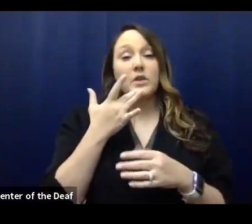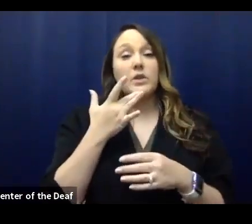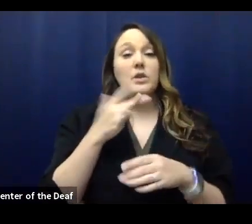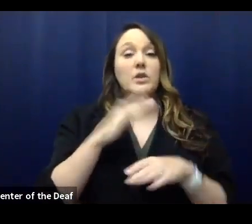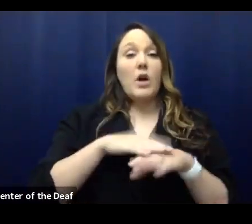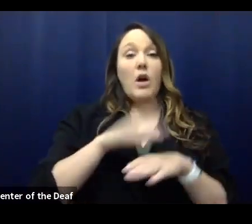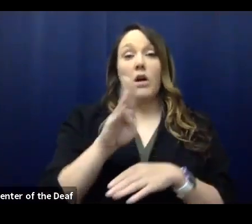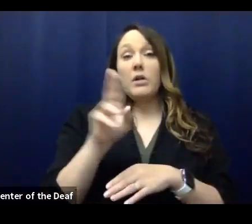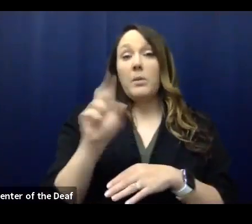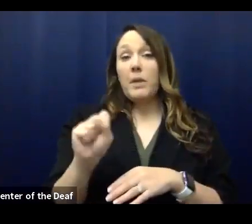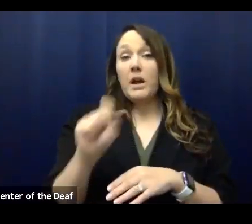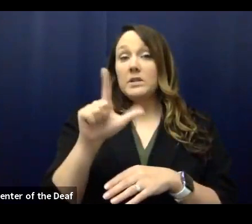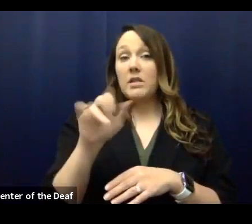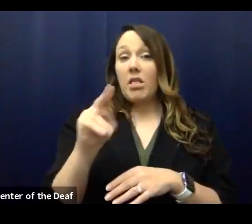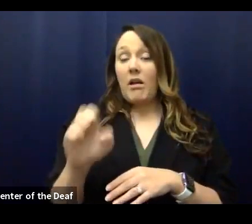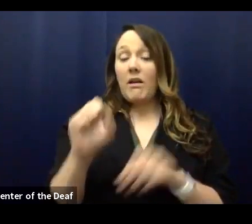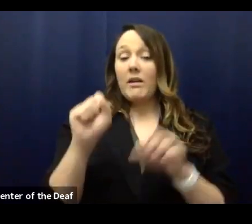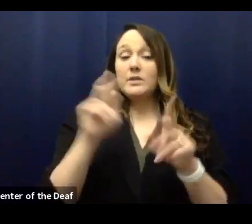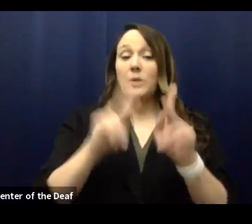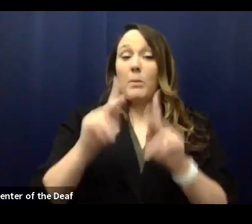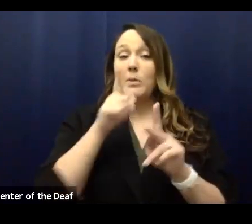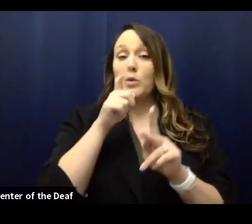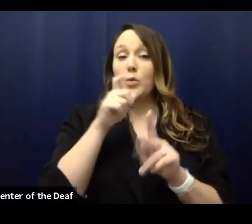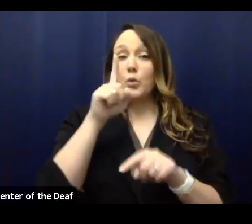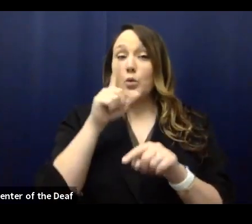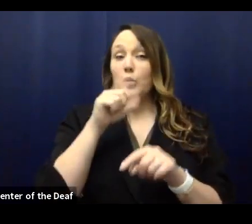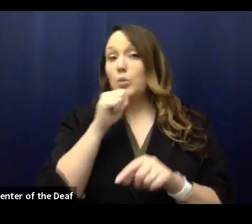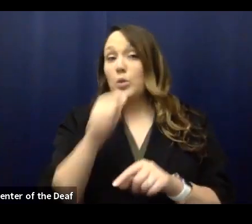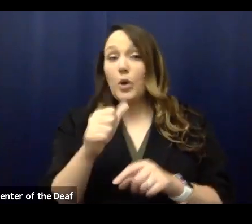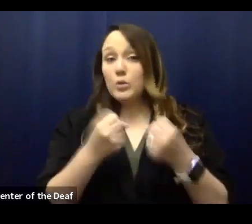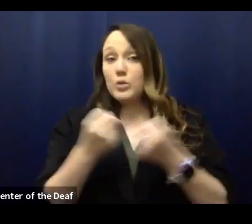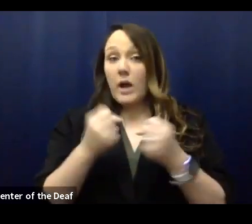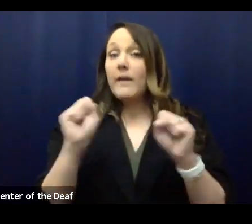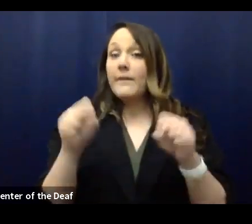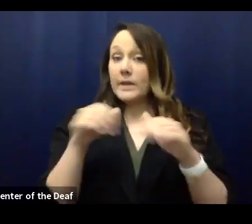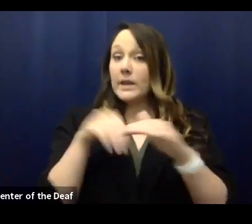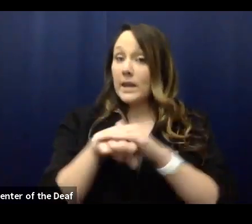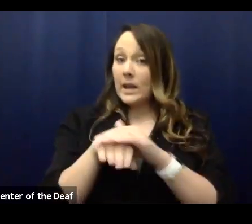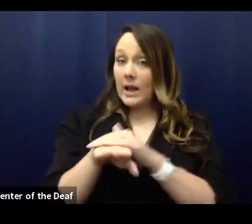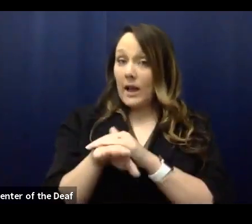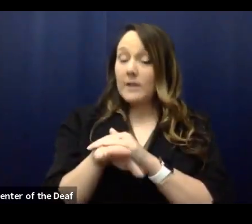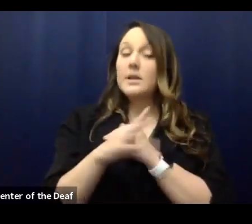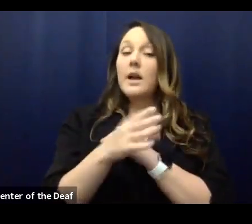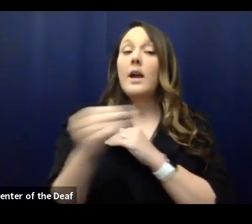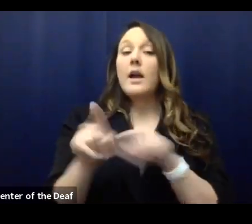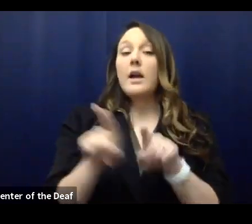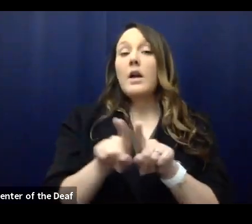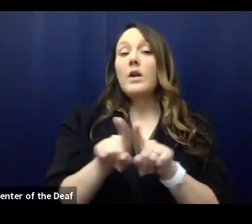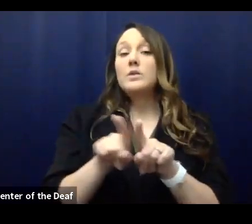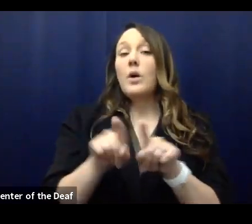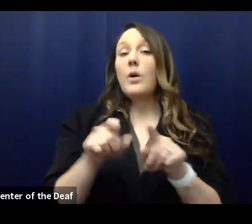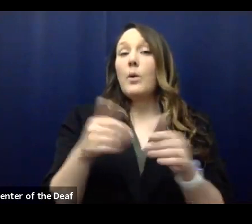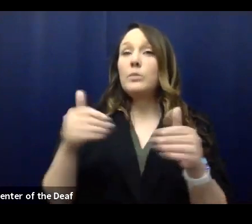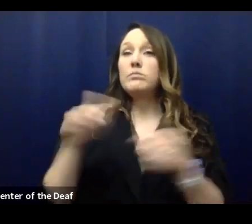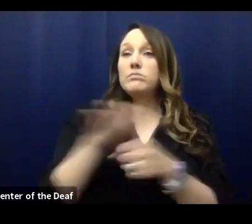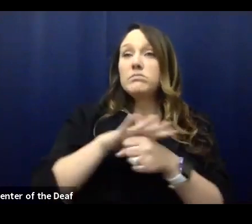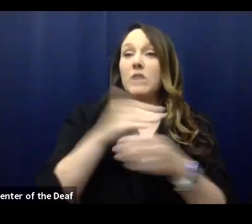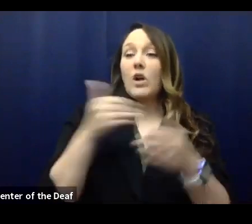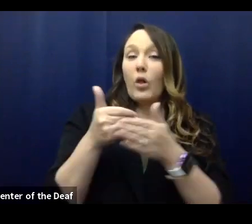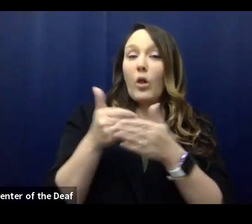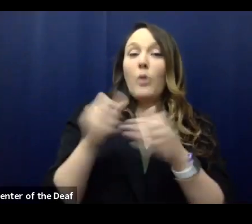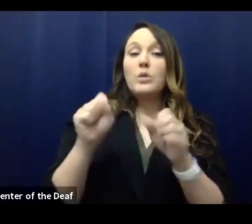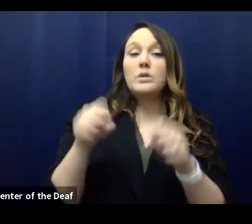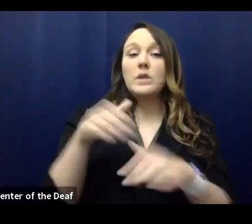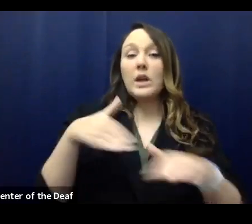bus line so that our citizens, folks who don't drive can access it and also walkable so that folks who